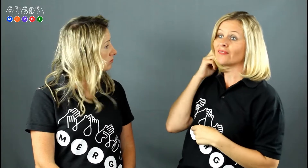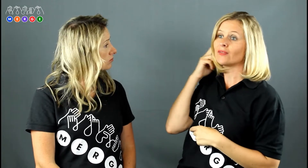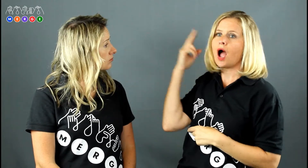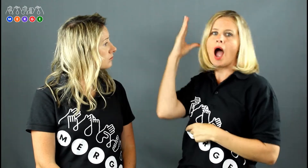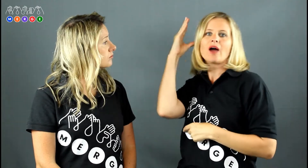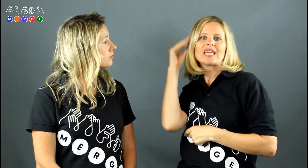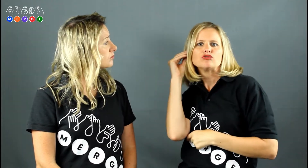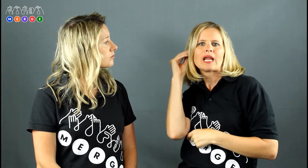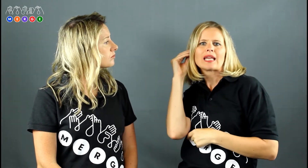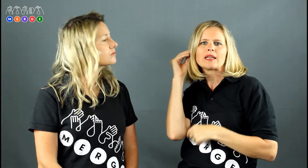example,